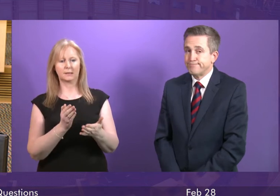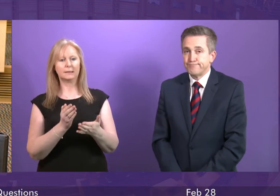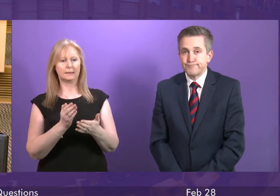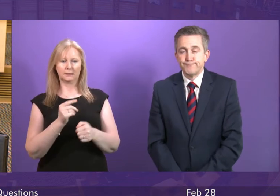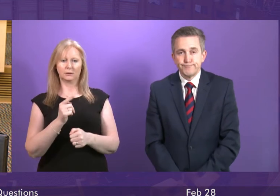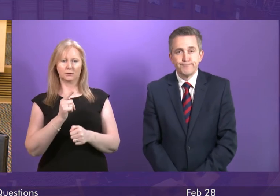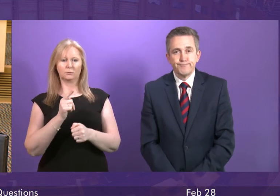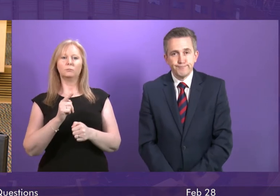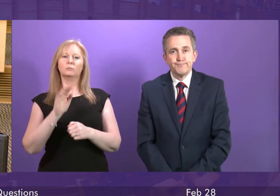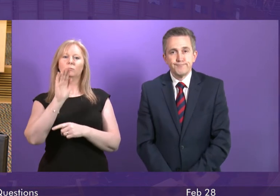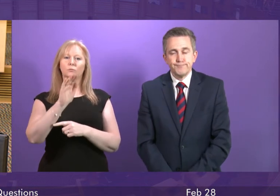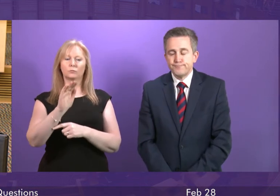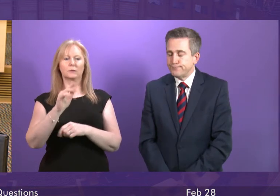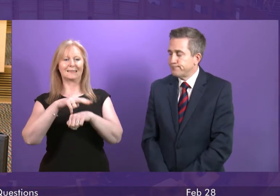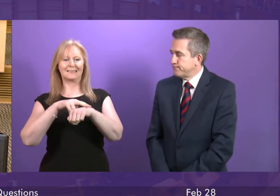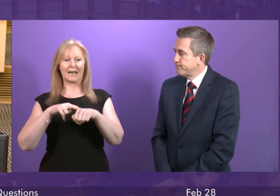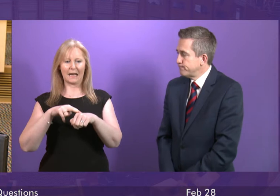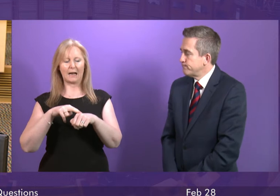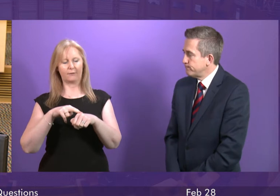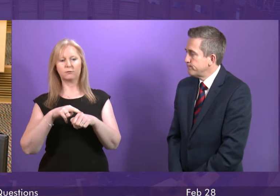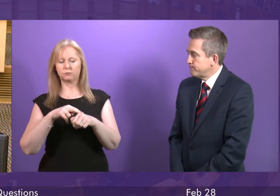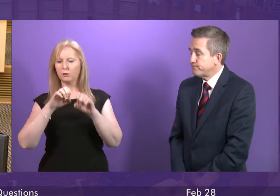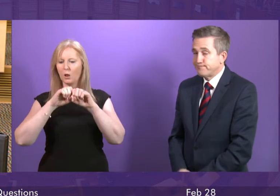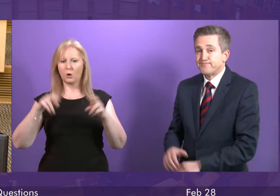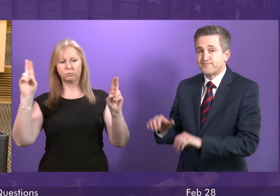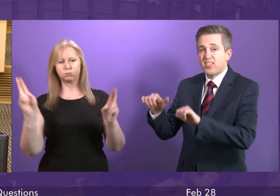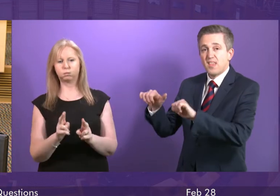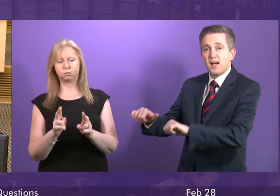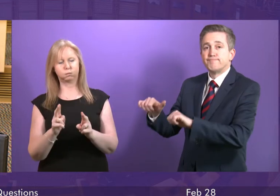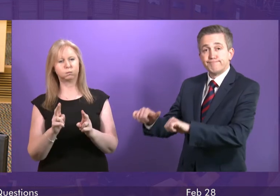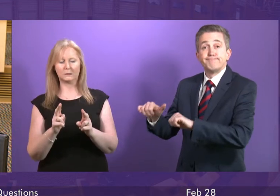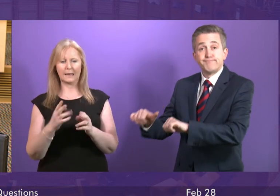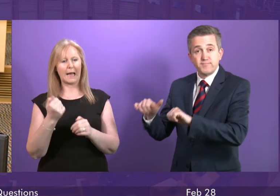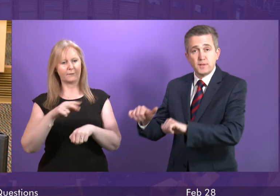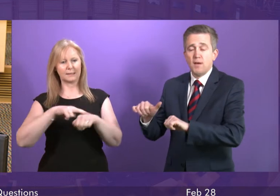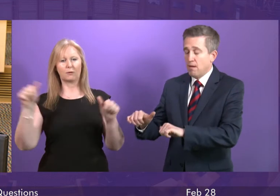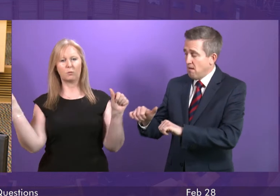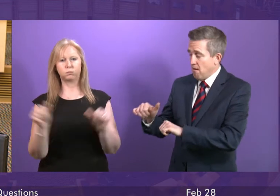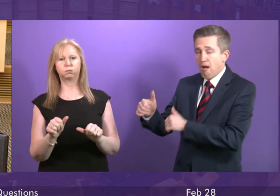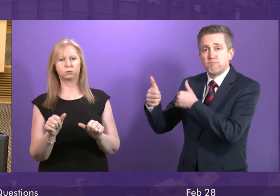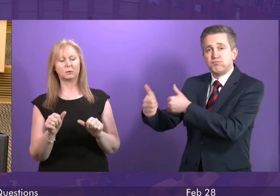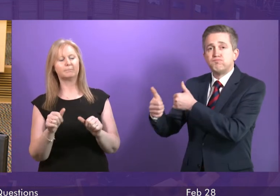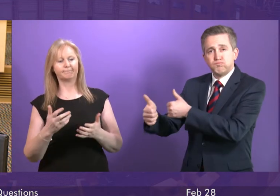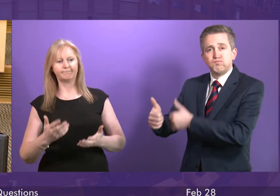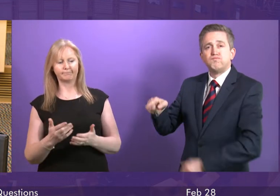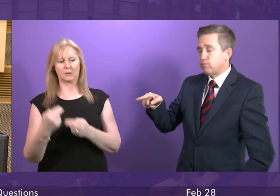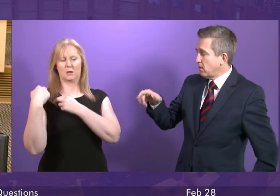European staff has led to crippling staff shortages. So I take my responsibilities seriously.